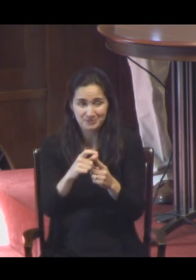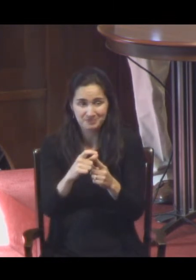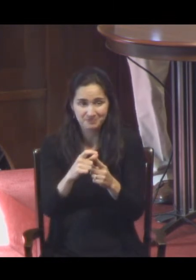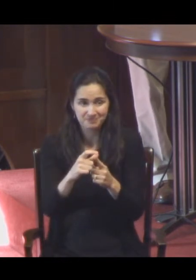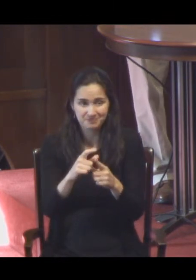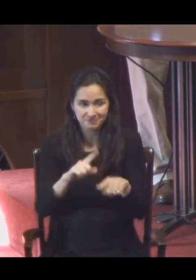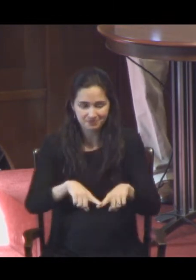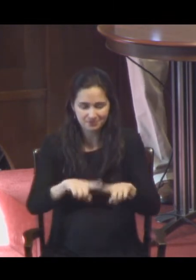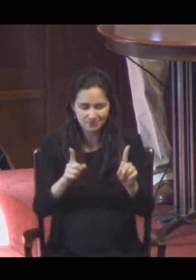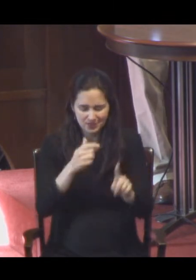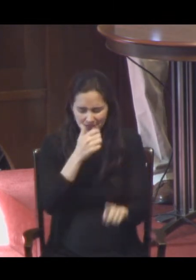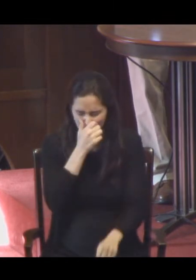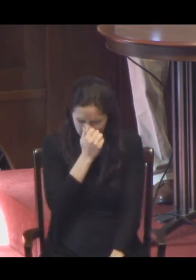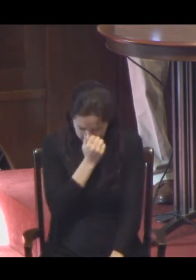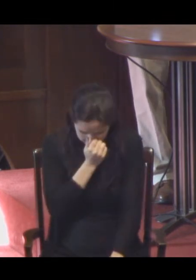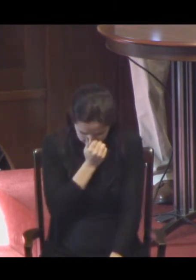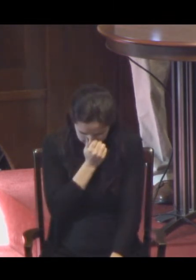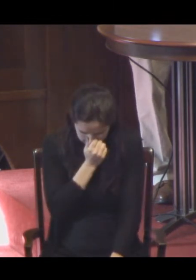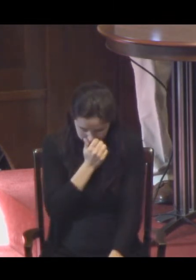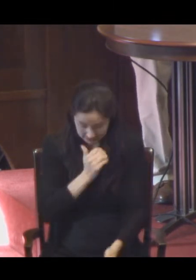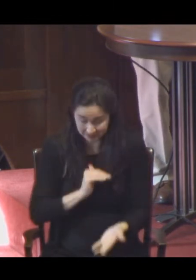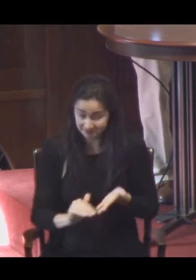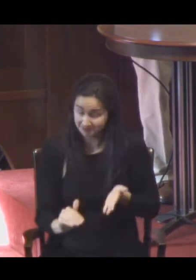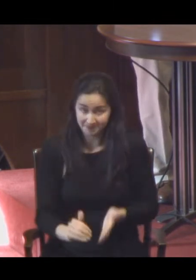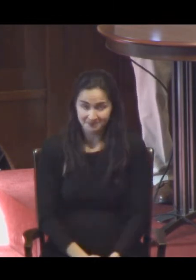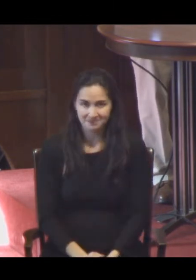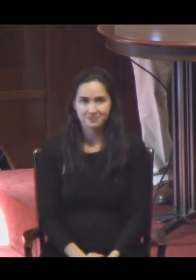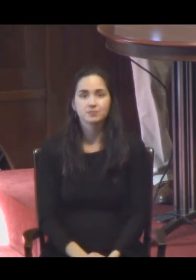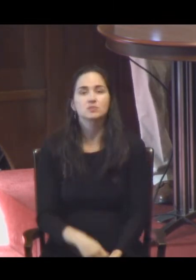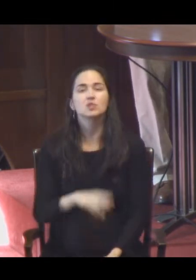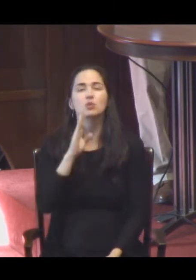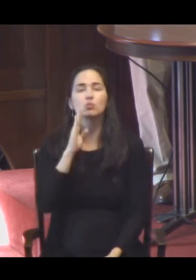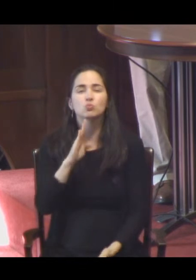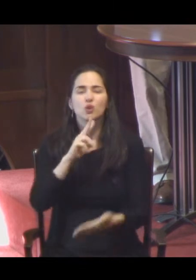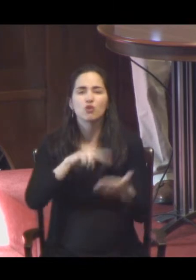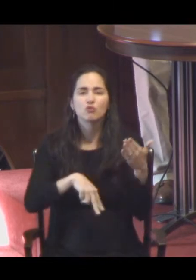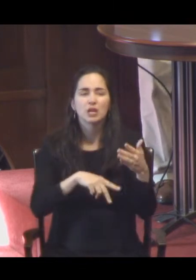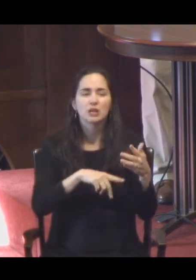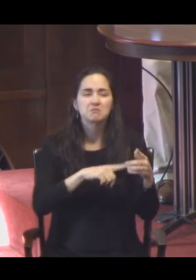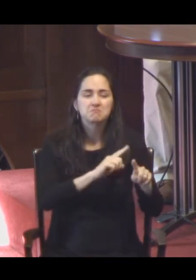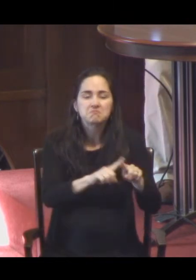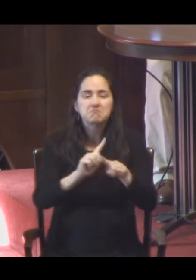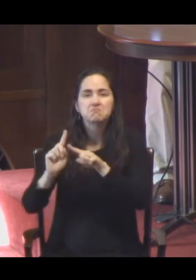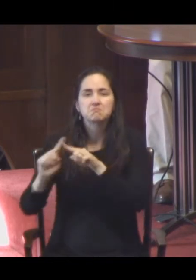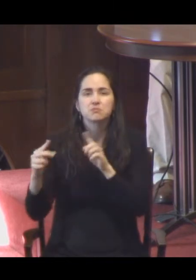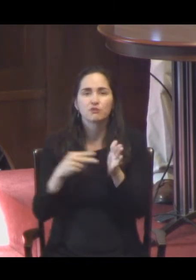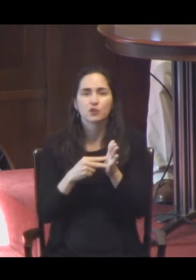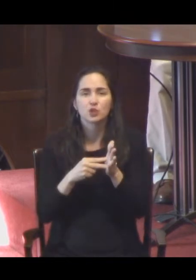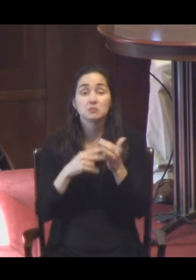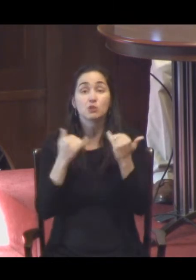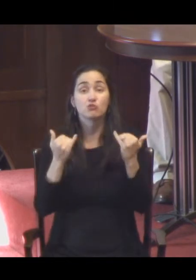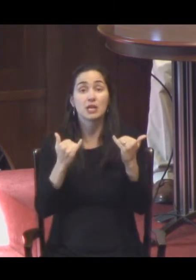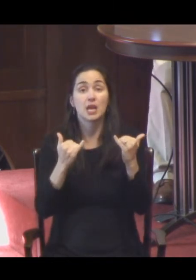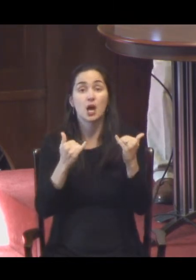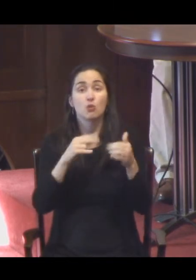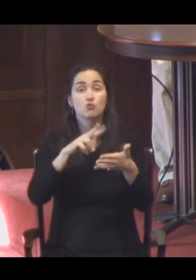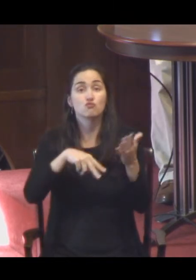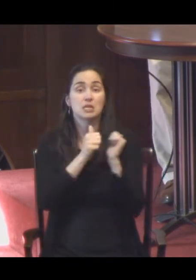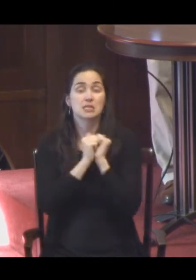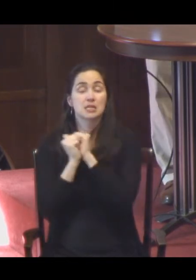and we're going to read a couple of verses from Genesis, a couple from Colossians, but let's read in unison. Okay, together. Then God said,